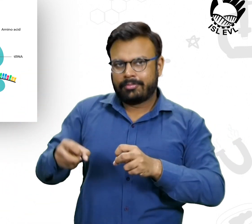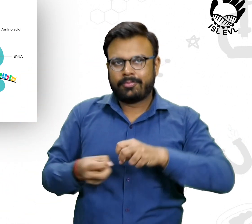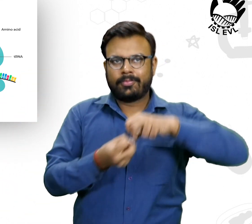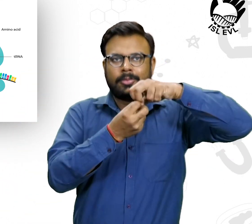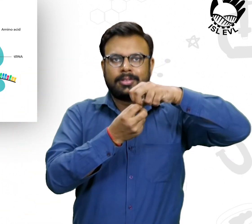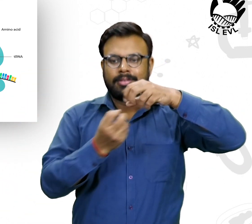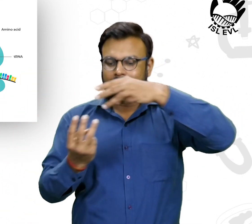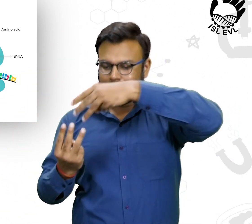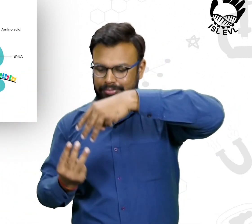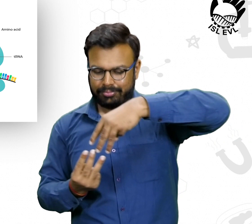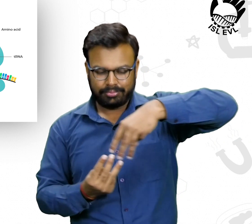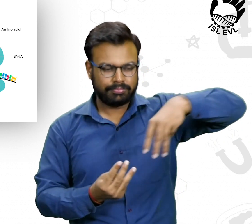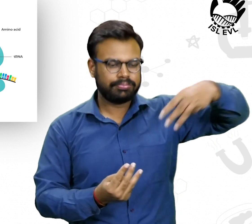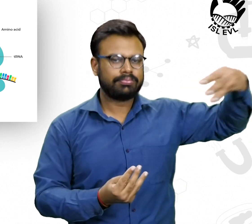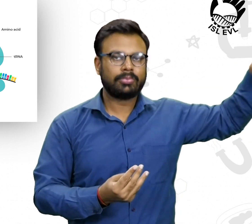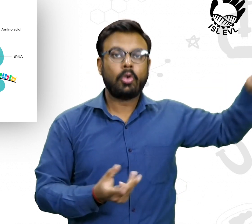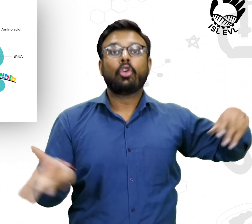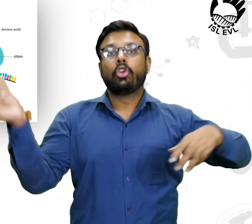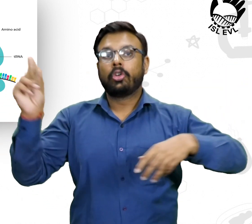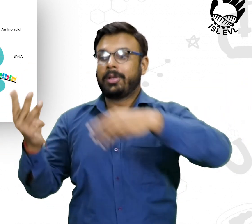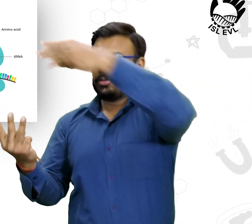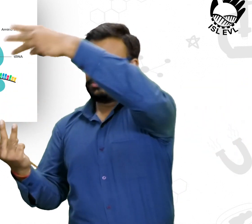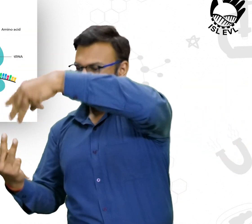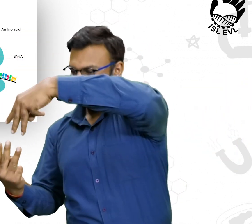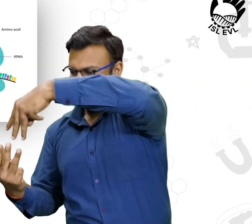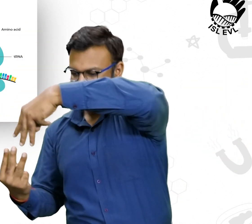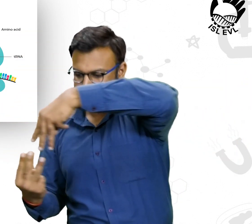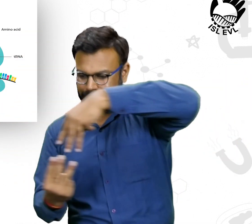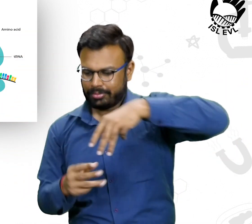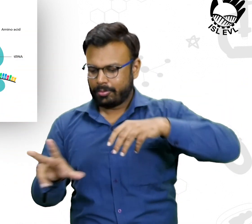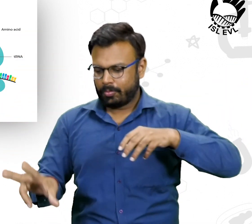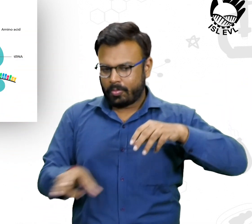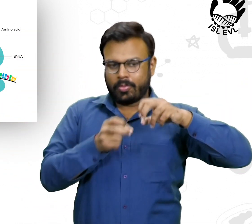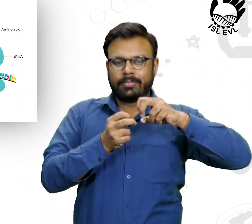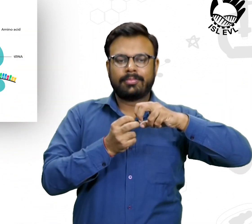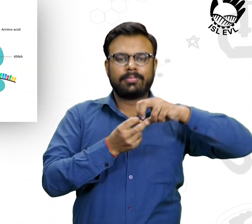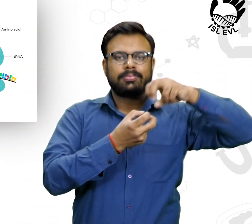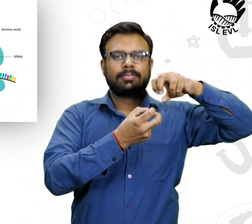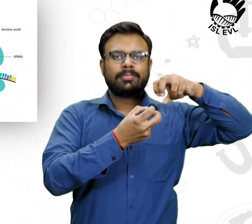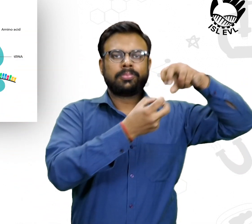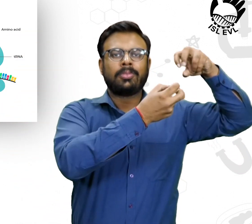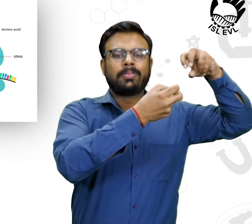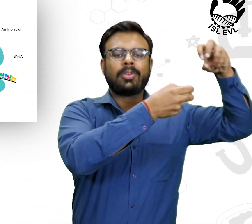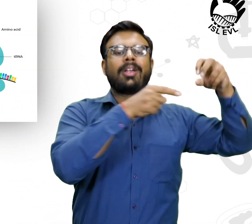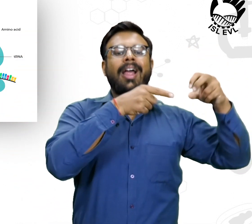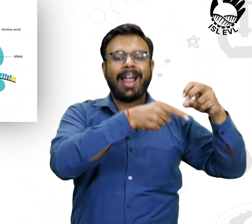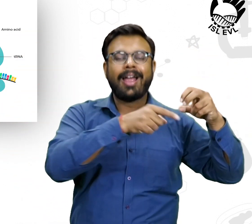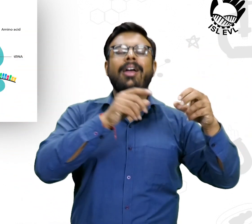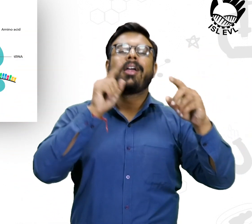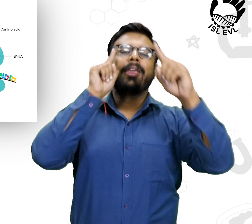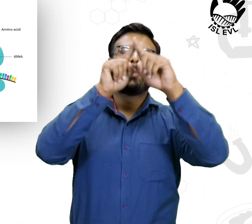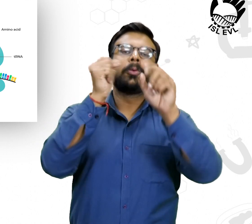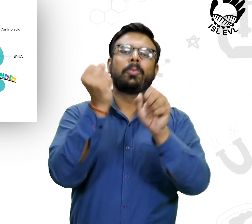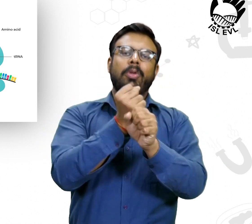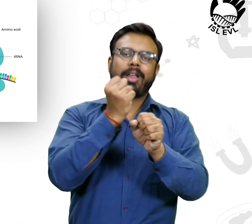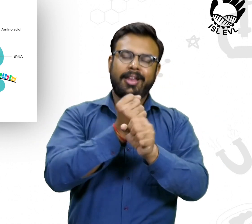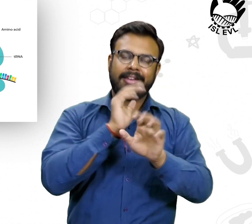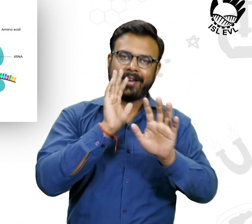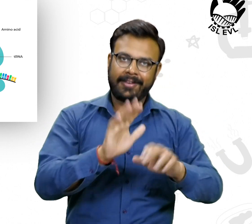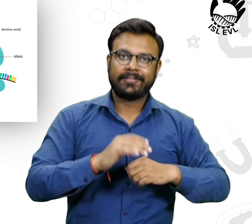amino acids one at a time in the sequence dictated by the design on the